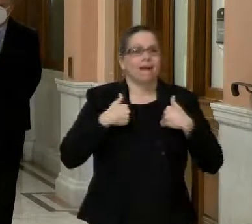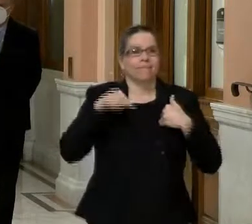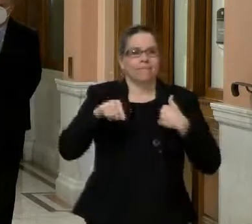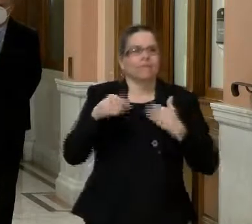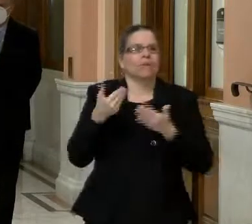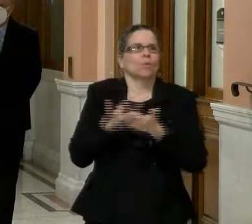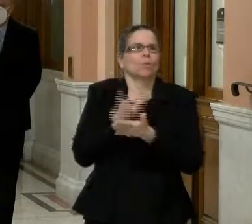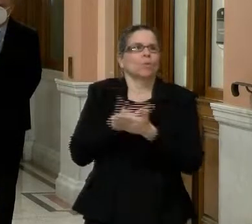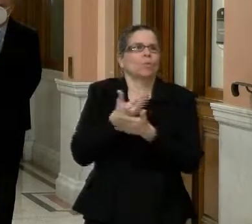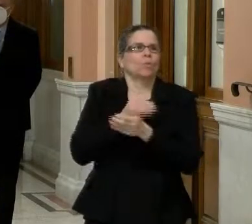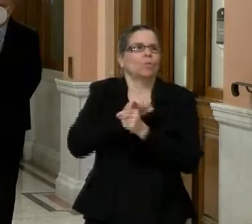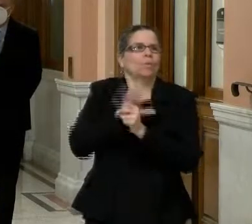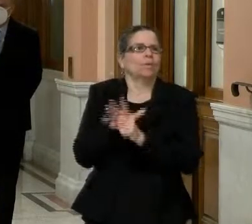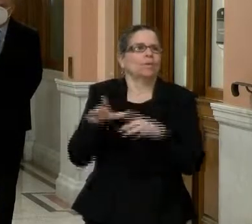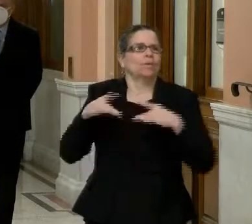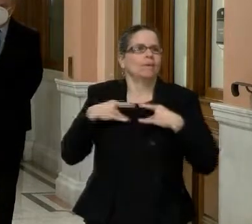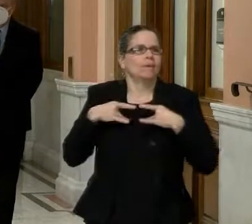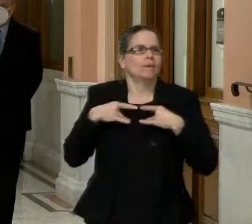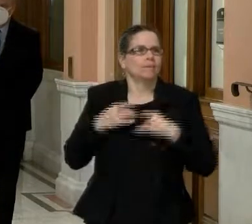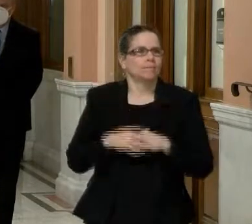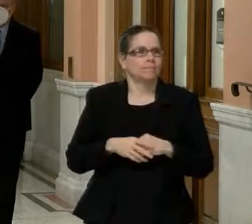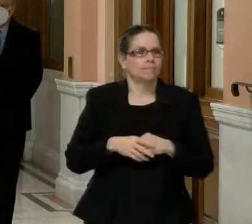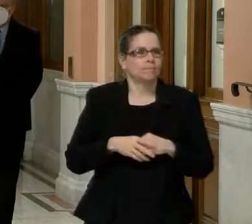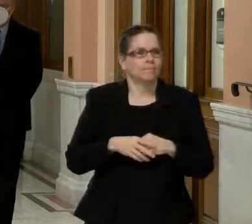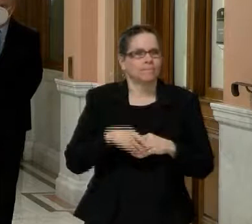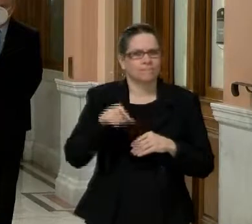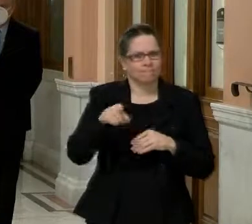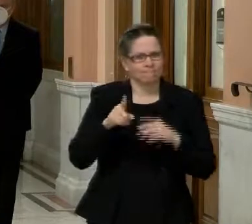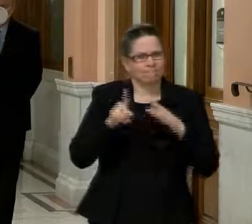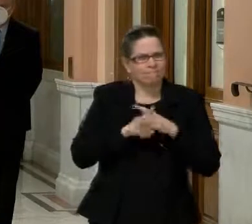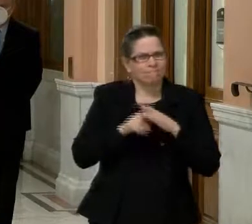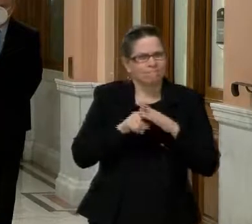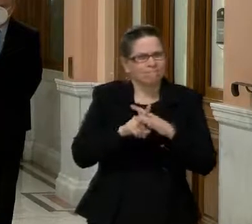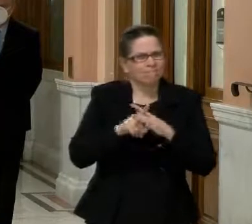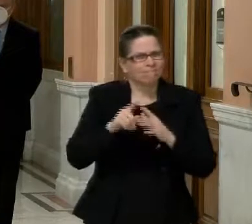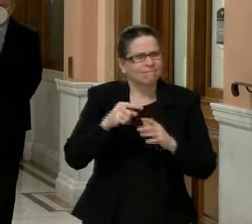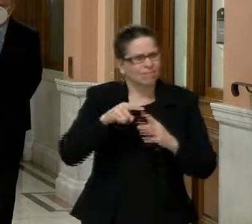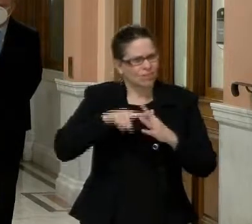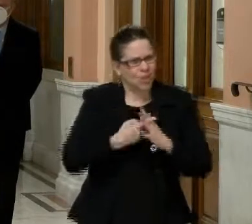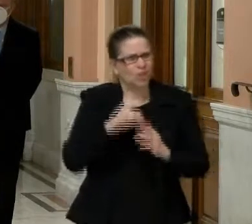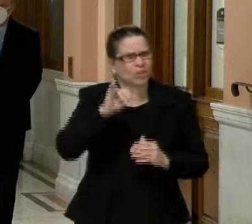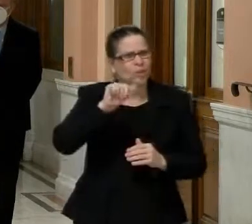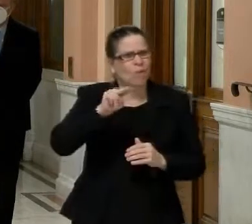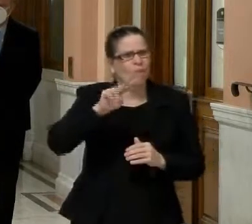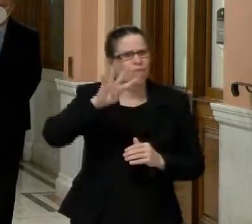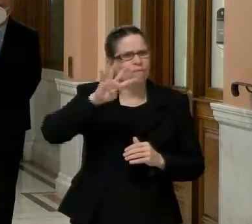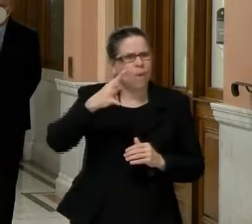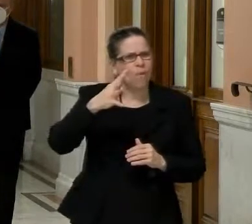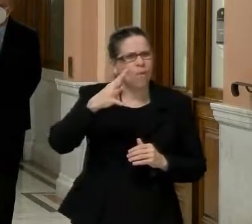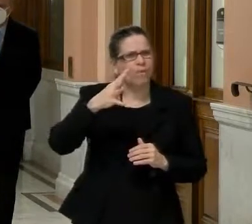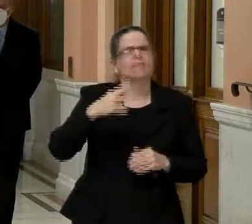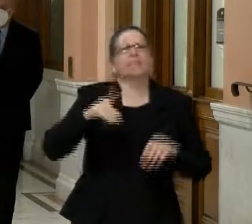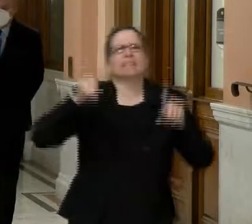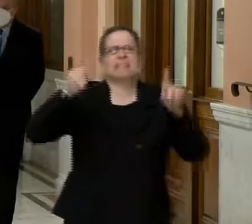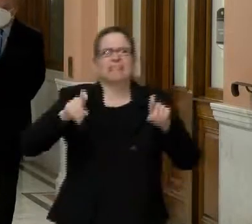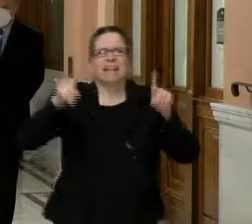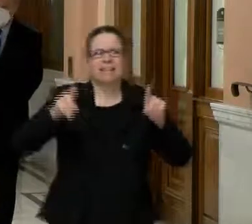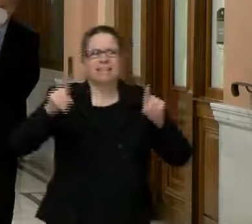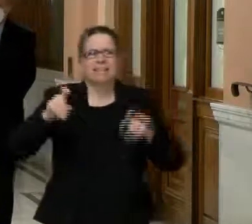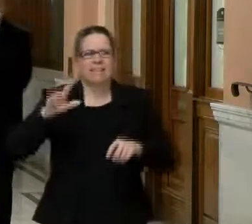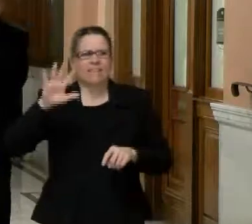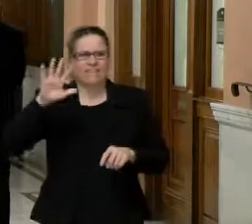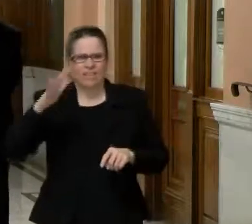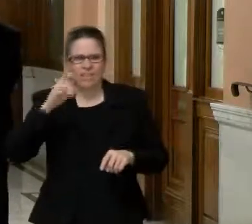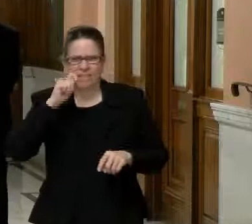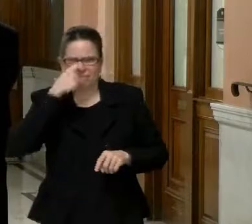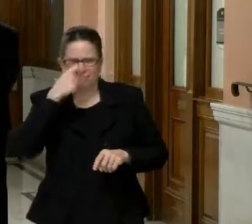that individual became symptomatic on January 4th and was tested on January 5th at UMass. Uh, to date,